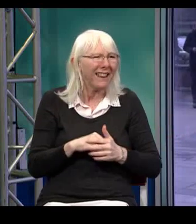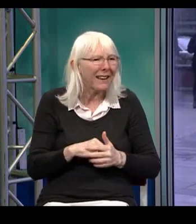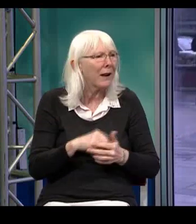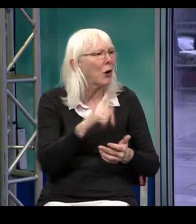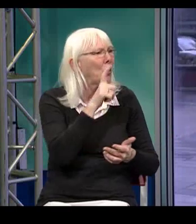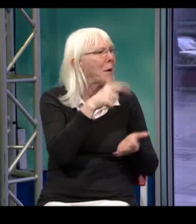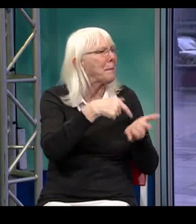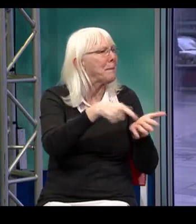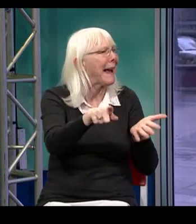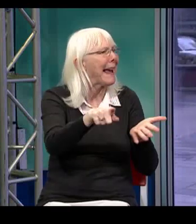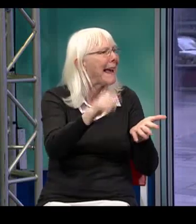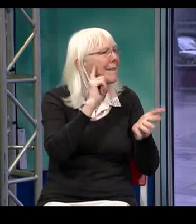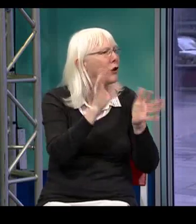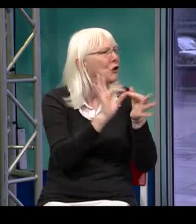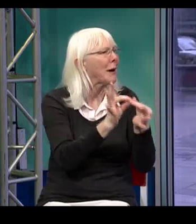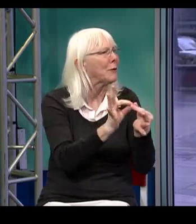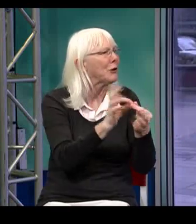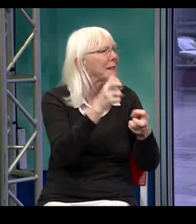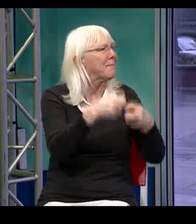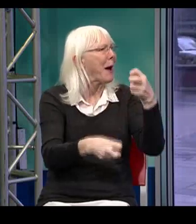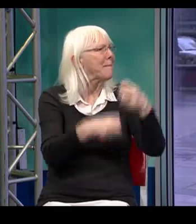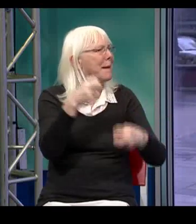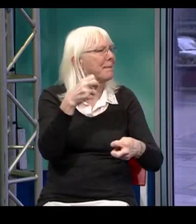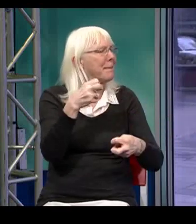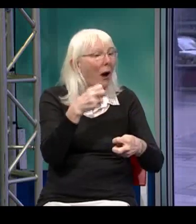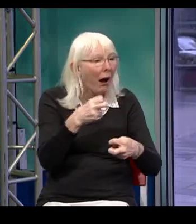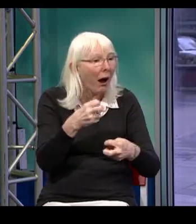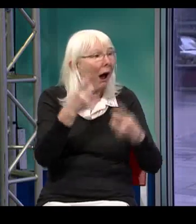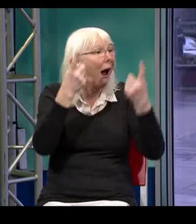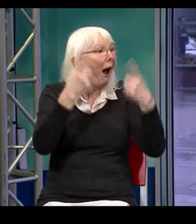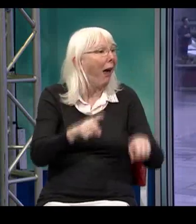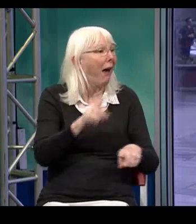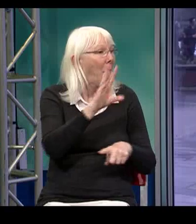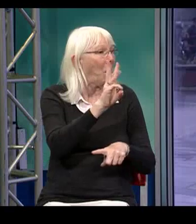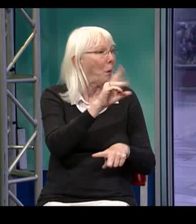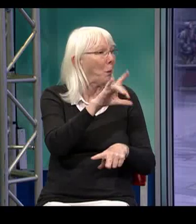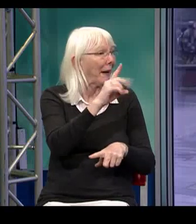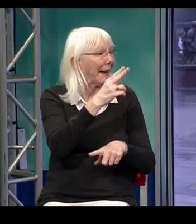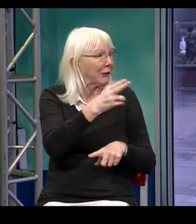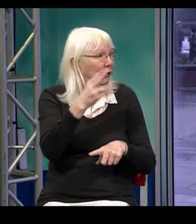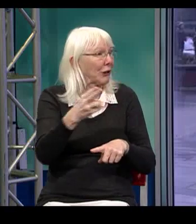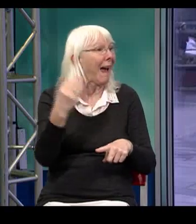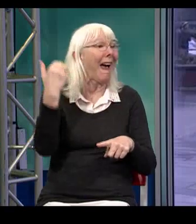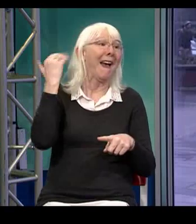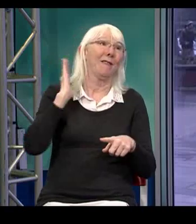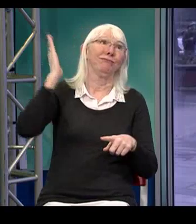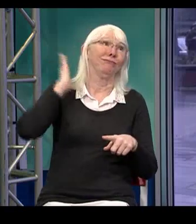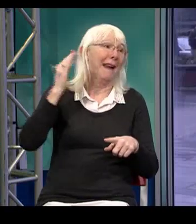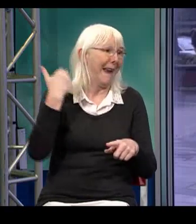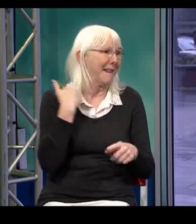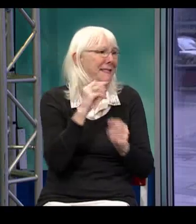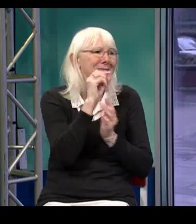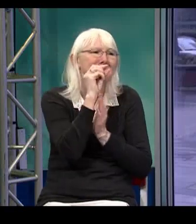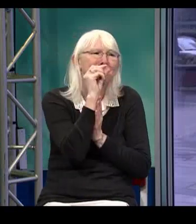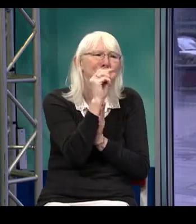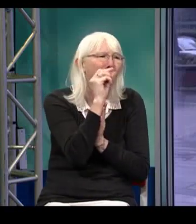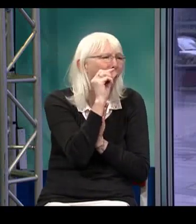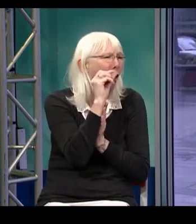is having an interpreter there. And certainly that is a solution, but who would pay for that? And that was the biggest problem, because